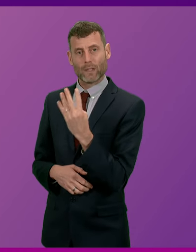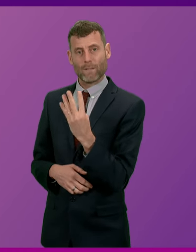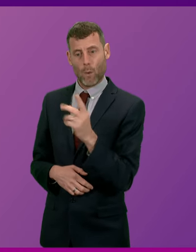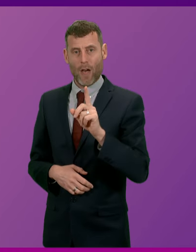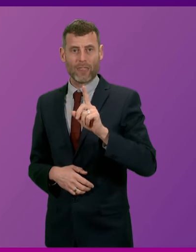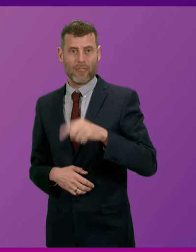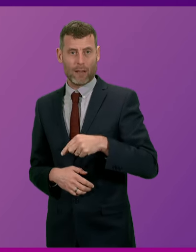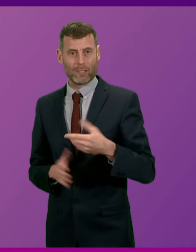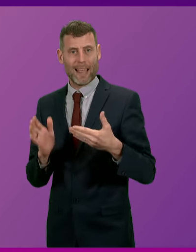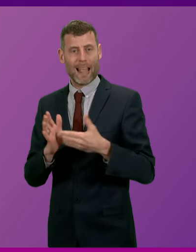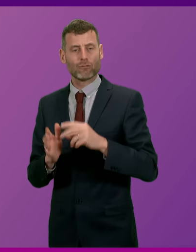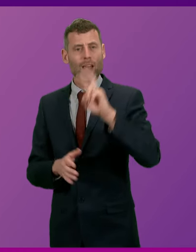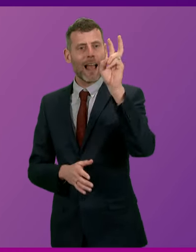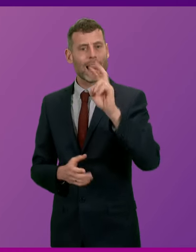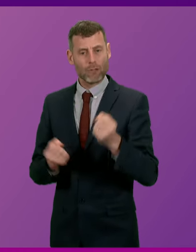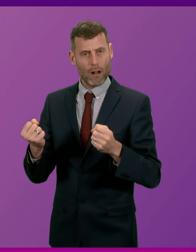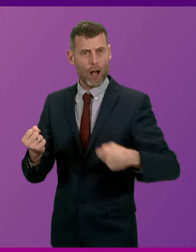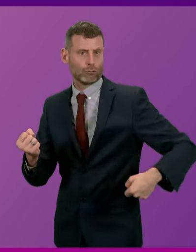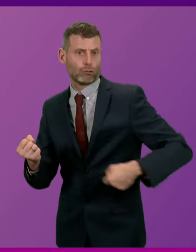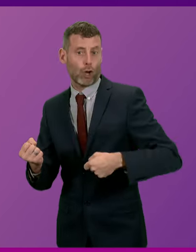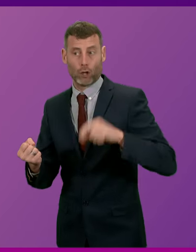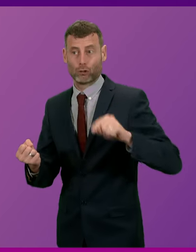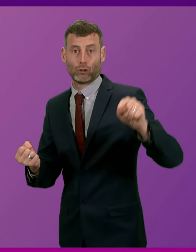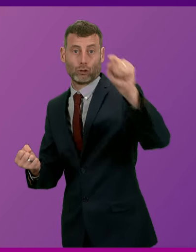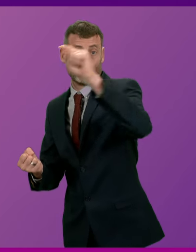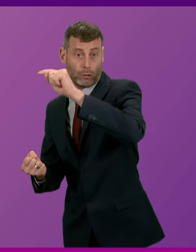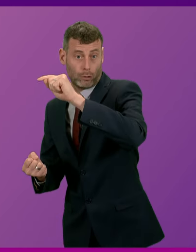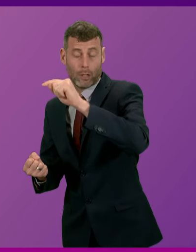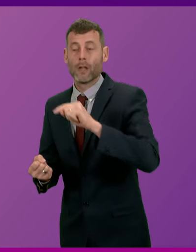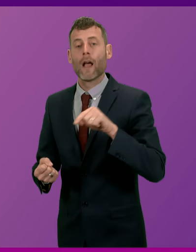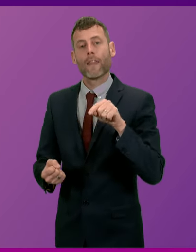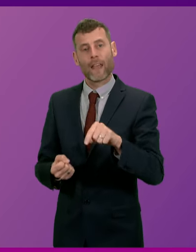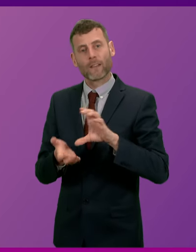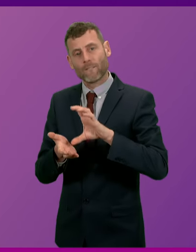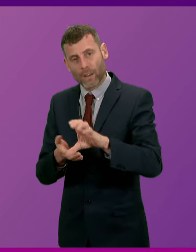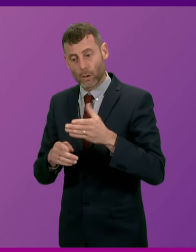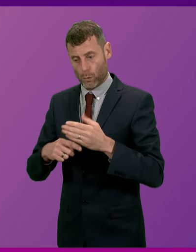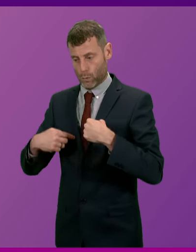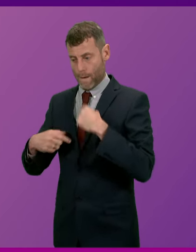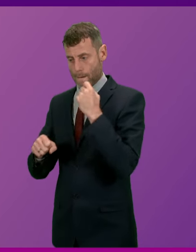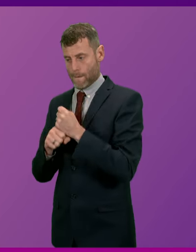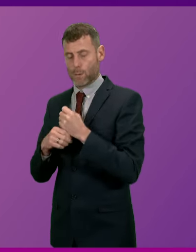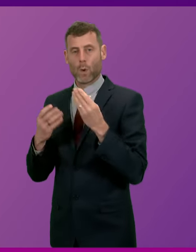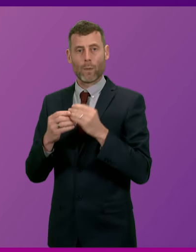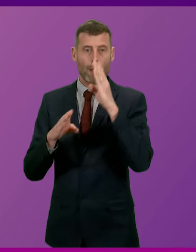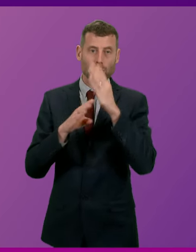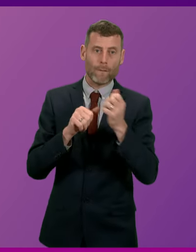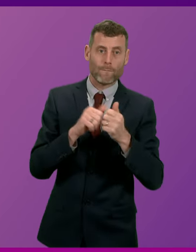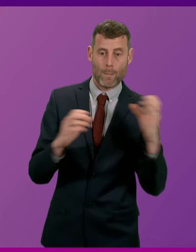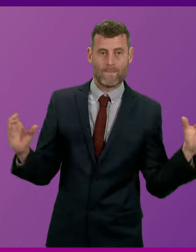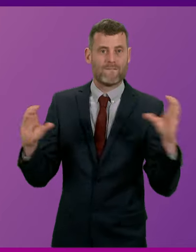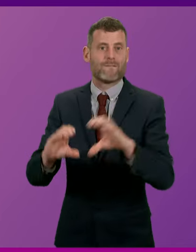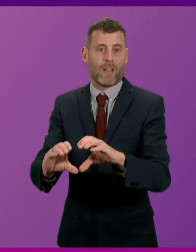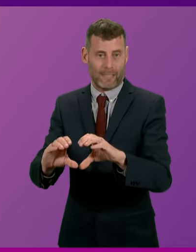vehicle charge points by 2030 through a mix of public and private finance. And our budget has committed substantial funding towards